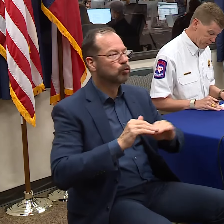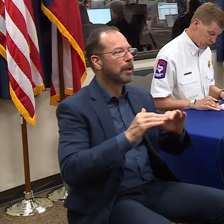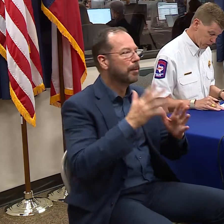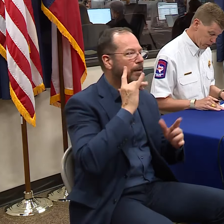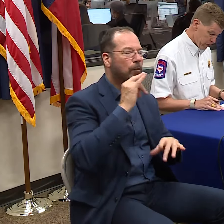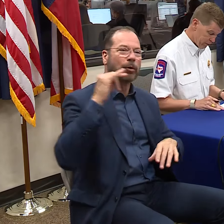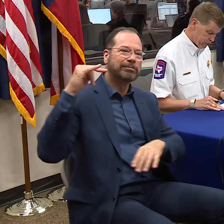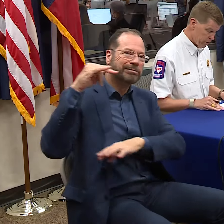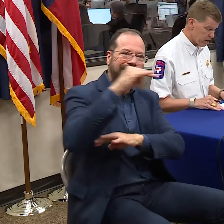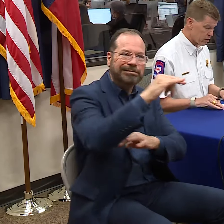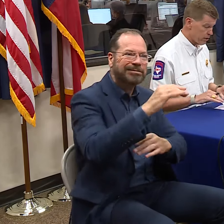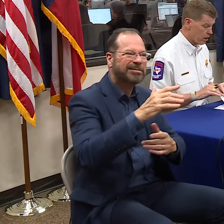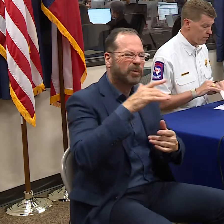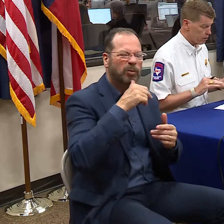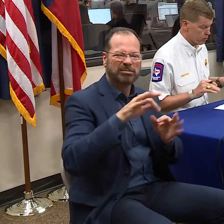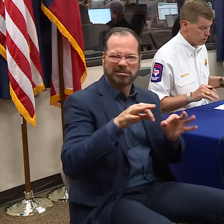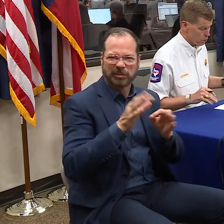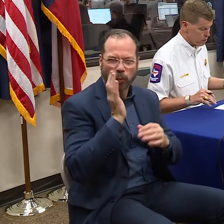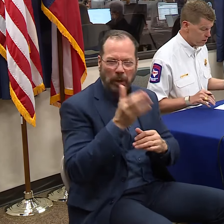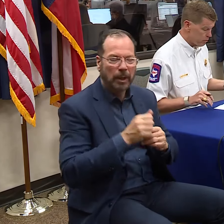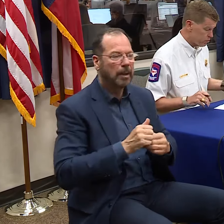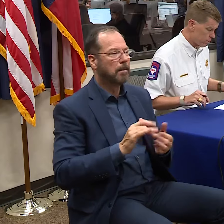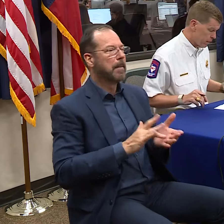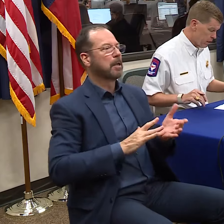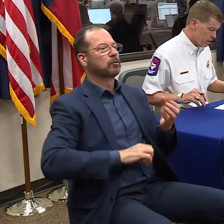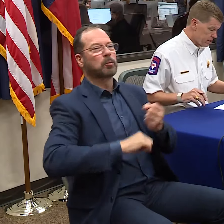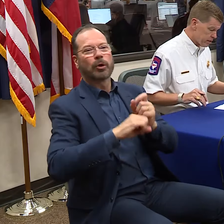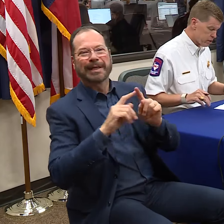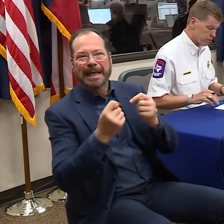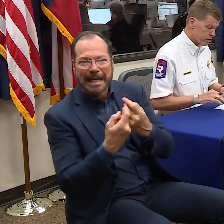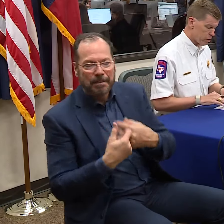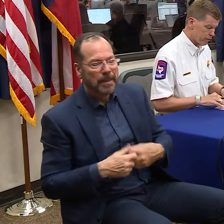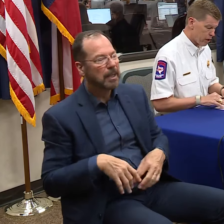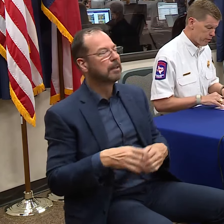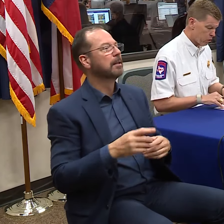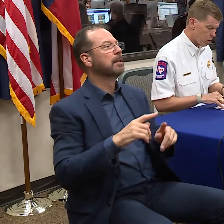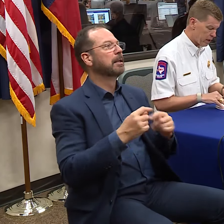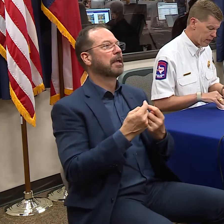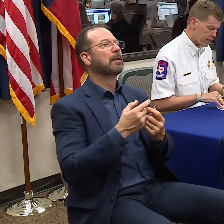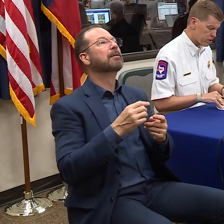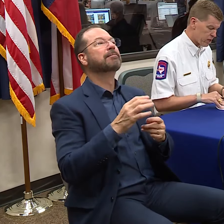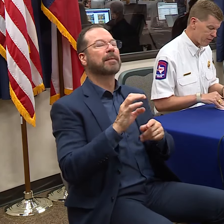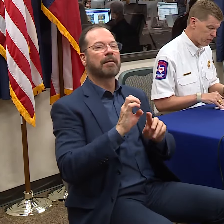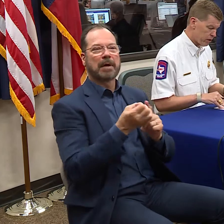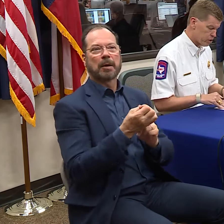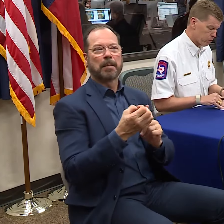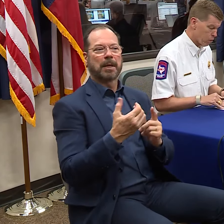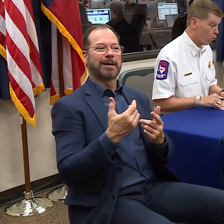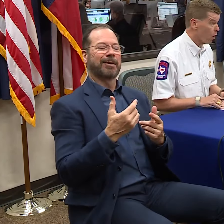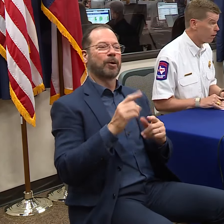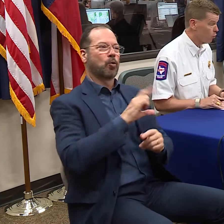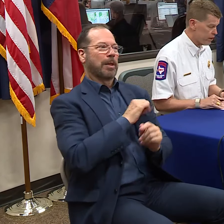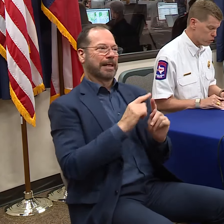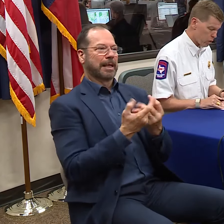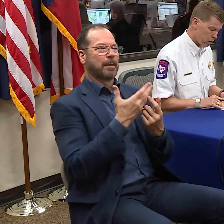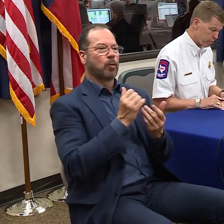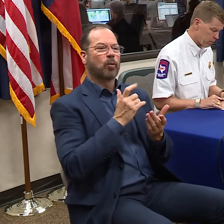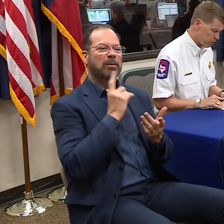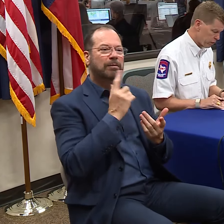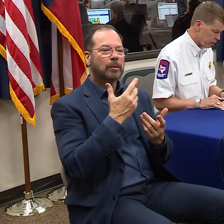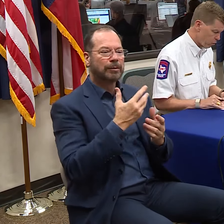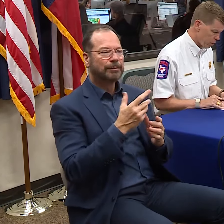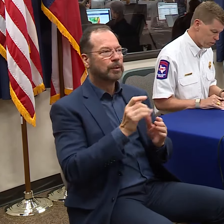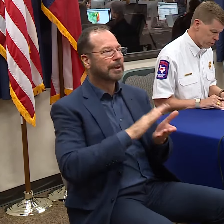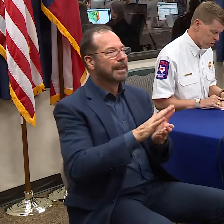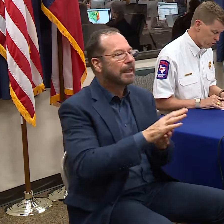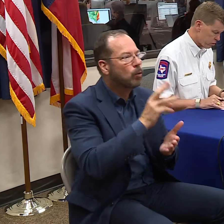our aircraft that you'll hear about in a few minutes, and then our medical support teams. Texas Commission on Environmental Quality has staff ready to support water, wastewater, and